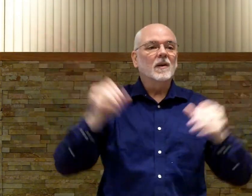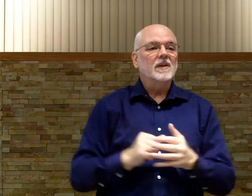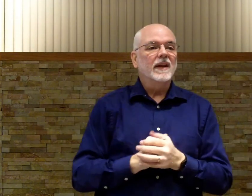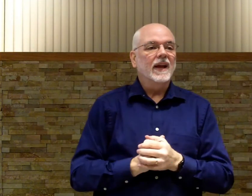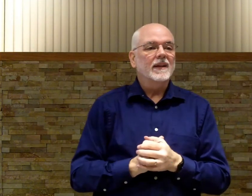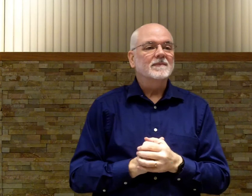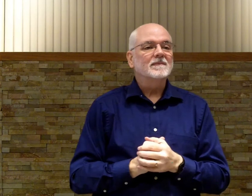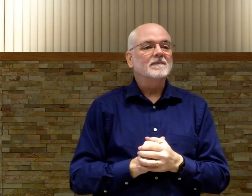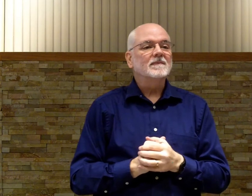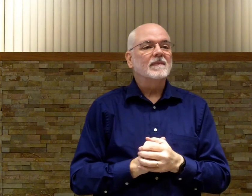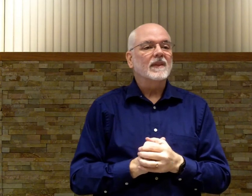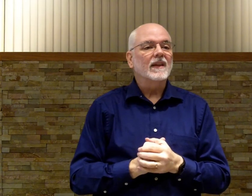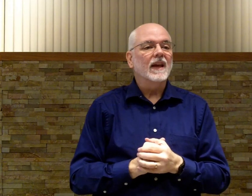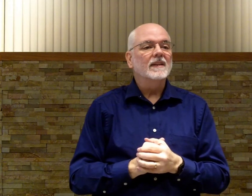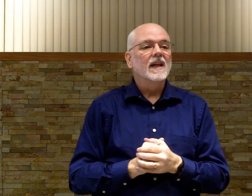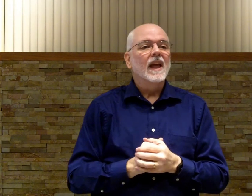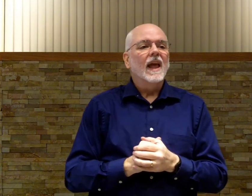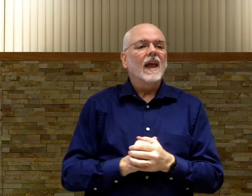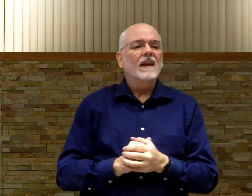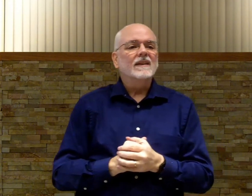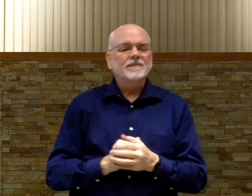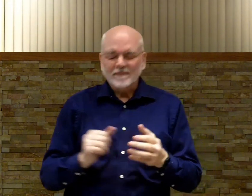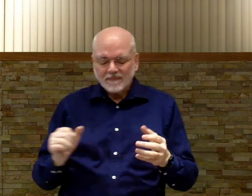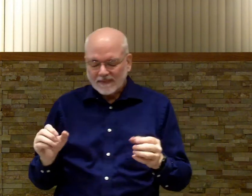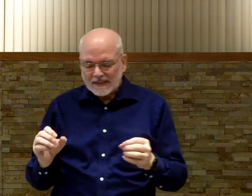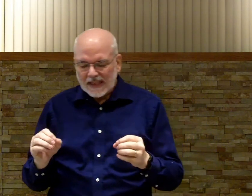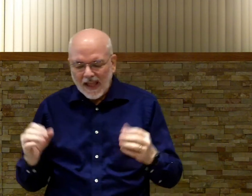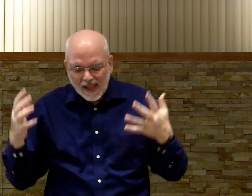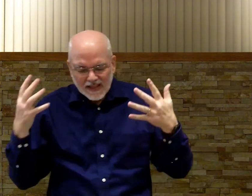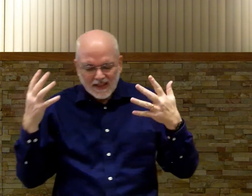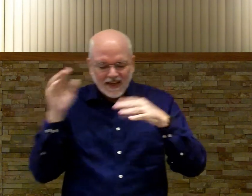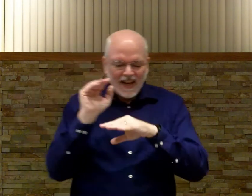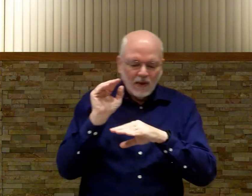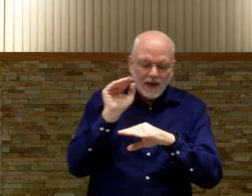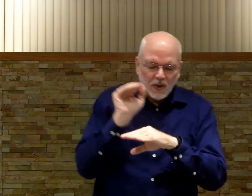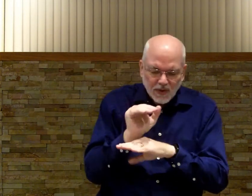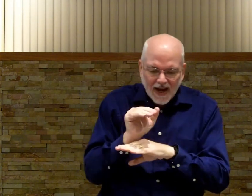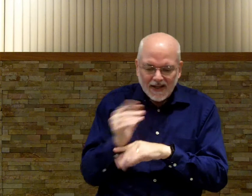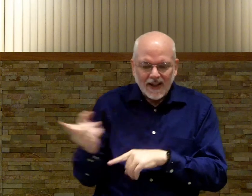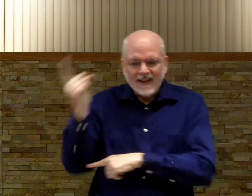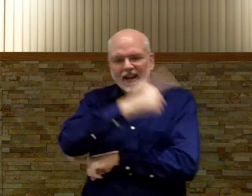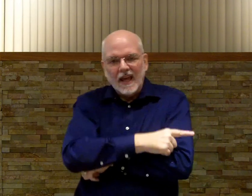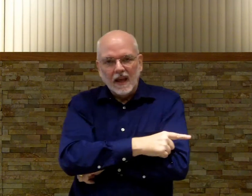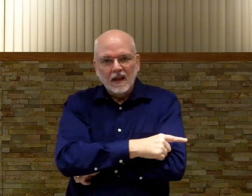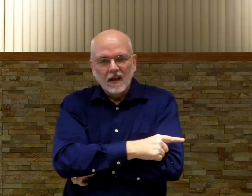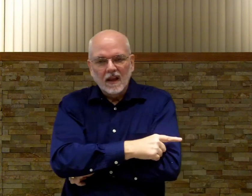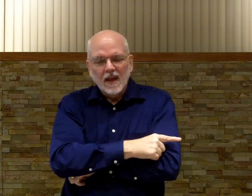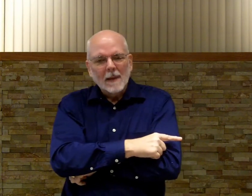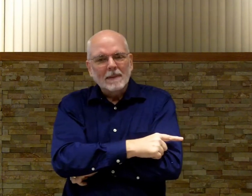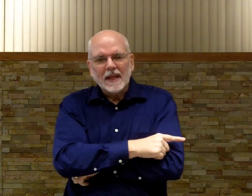come to day. Okay? And we can do night and day. But